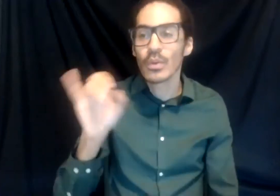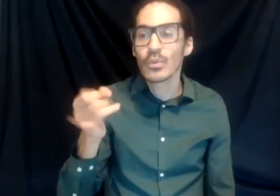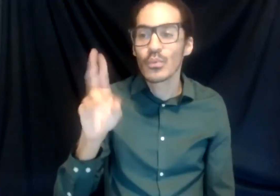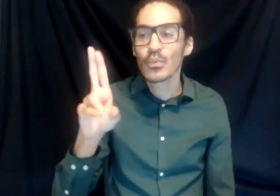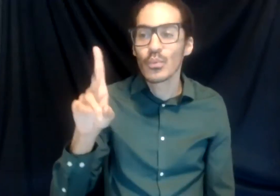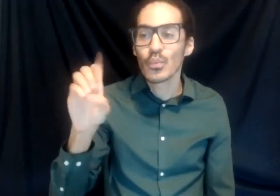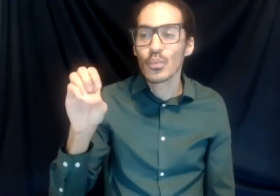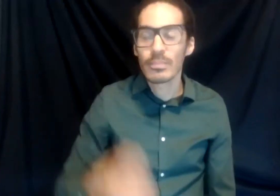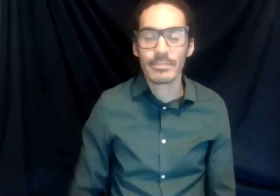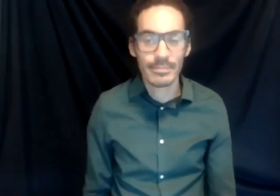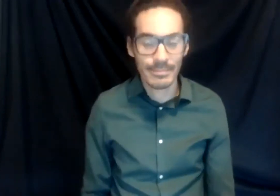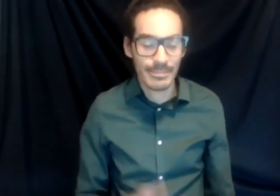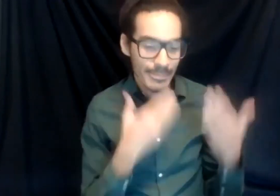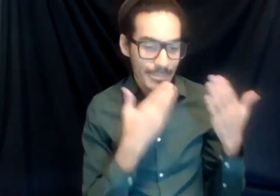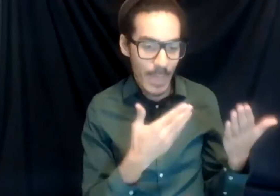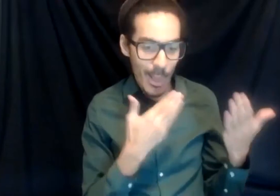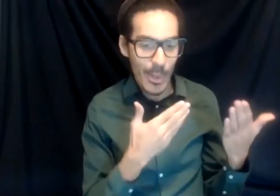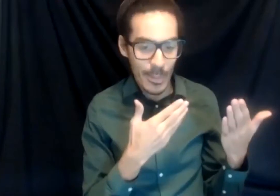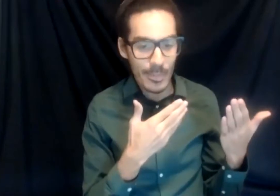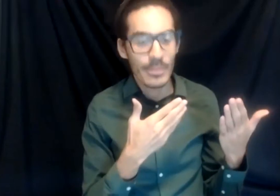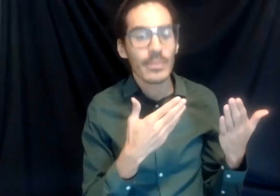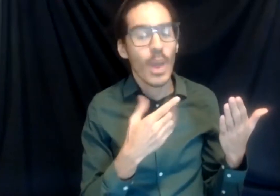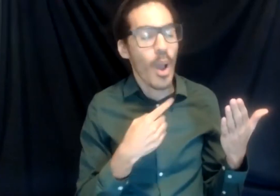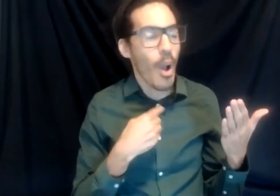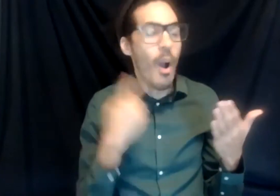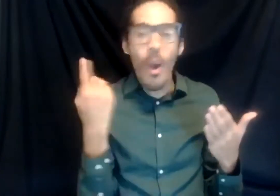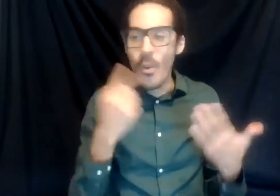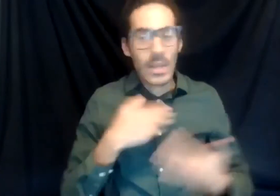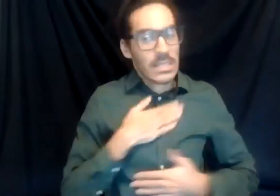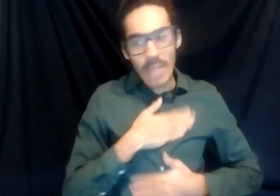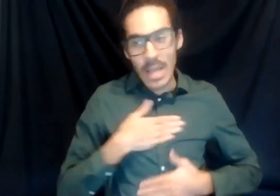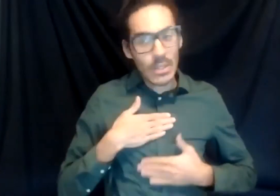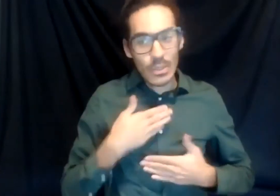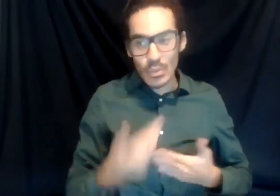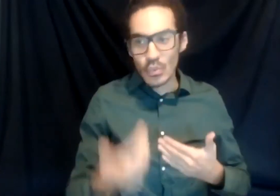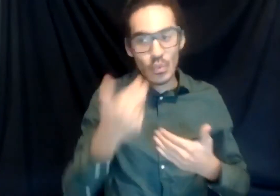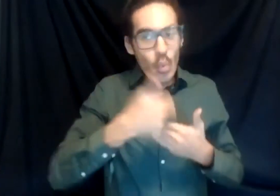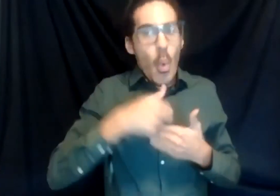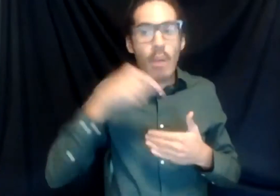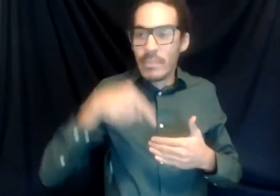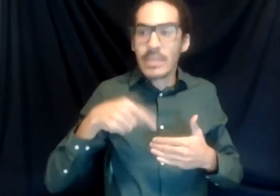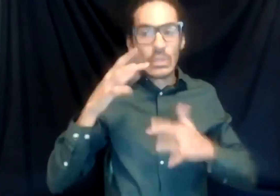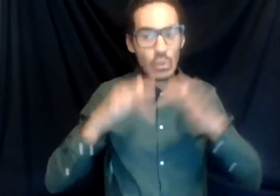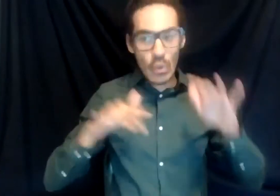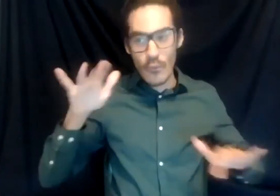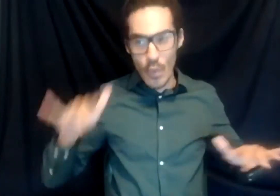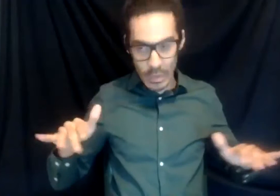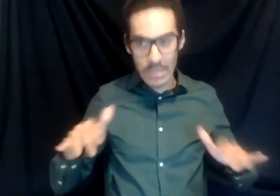Thank you, Taj. It's always a pleasure joining this diversity session. My name is Jude Apala.